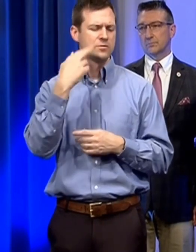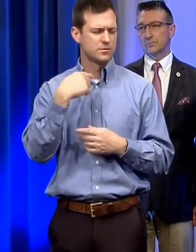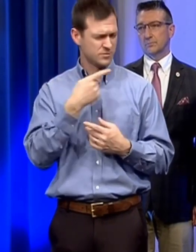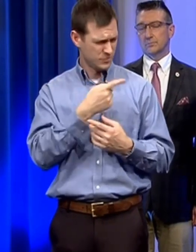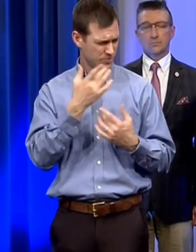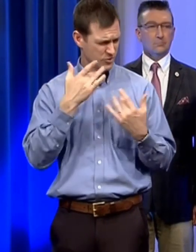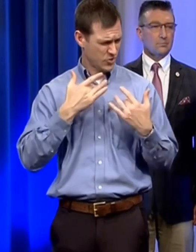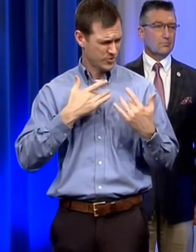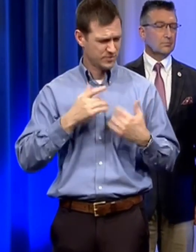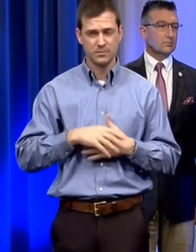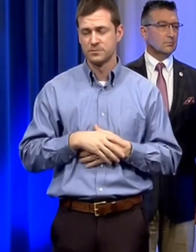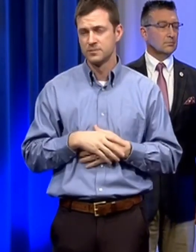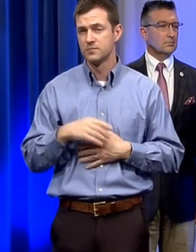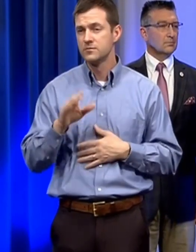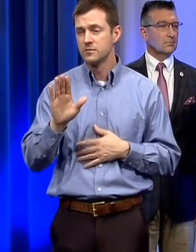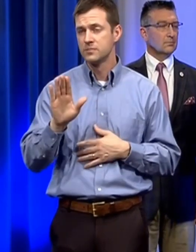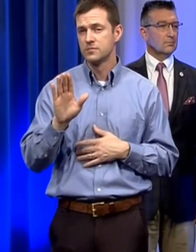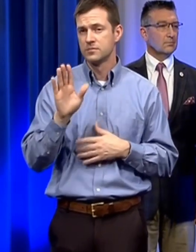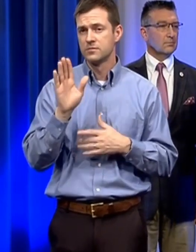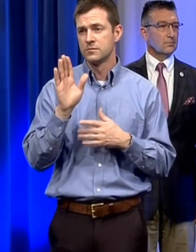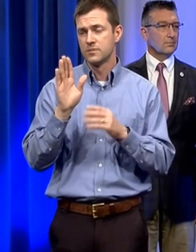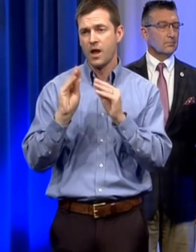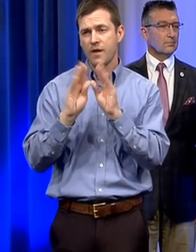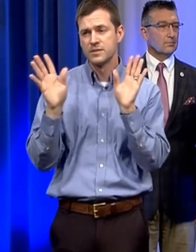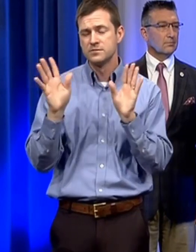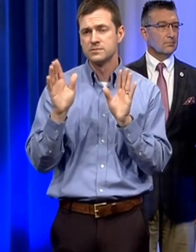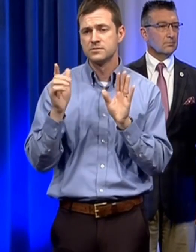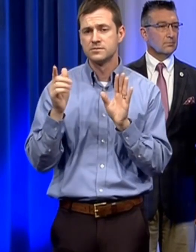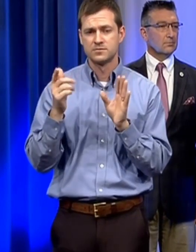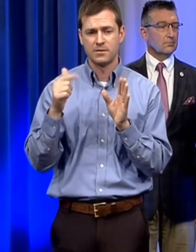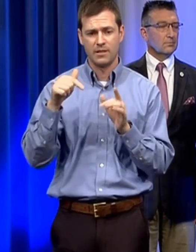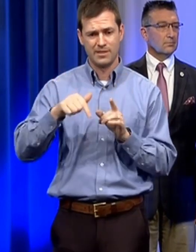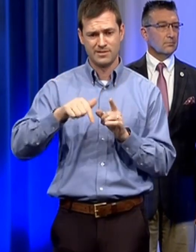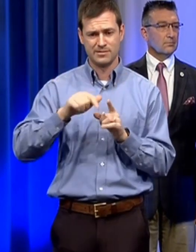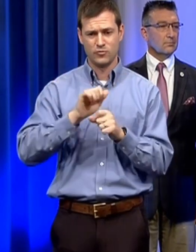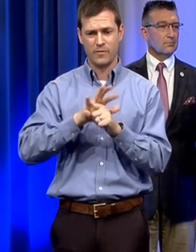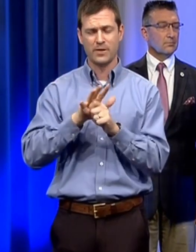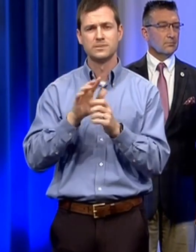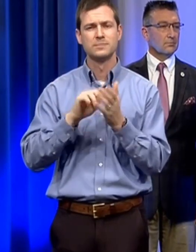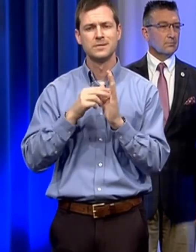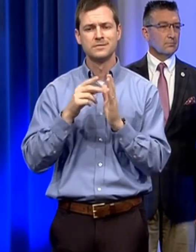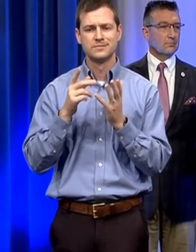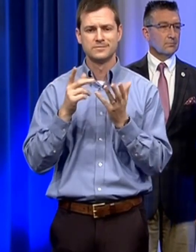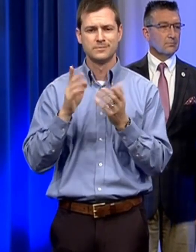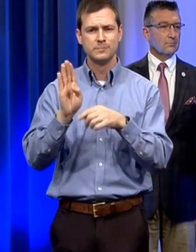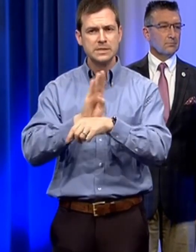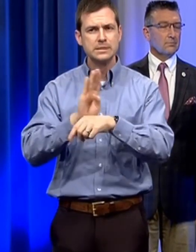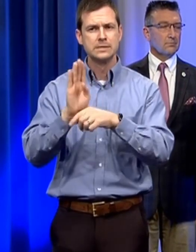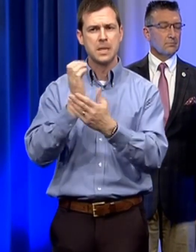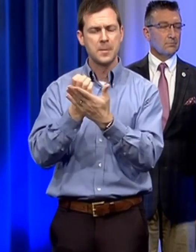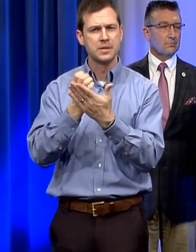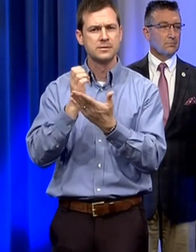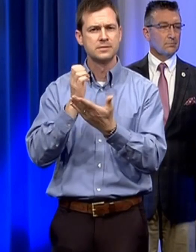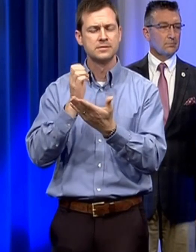concern there well there's no question that this whole thing is slowing down activity and travels and tourism and whatever so there's no